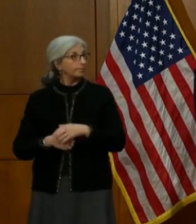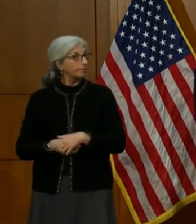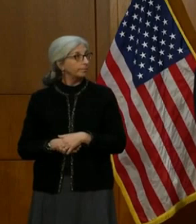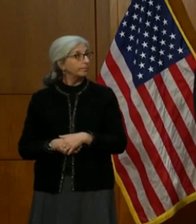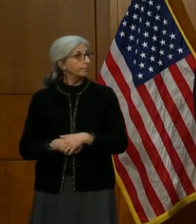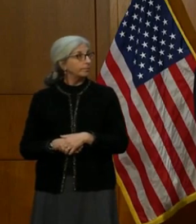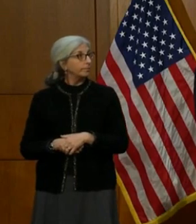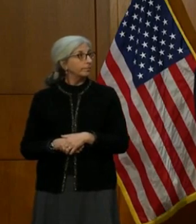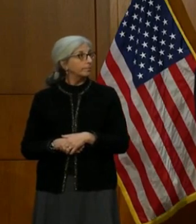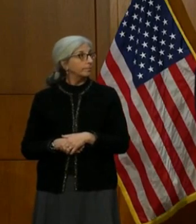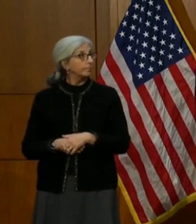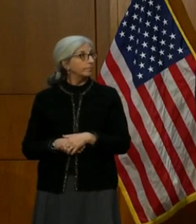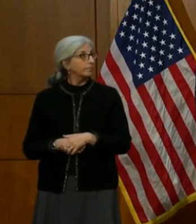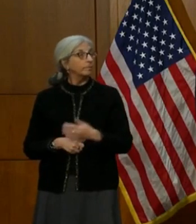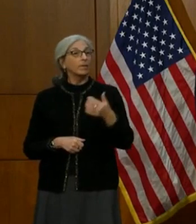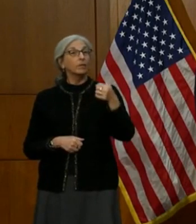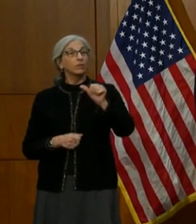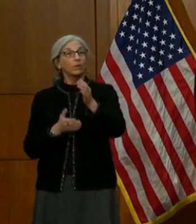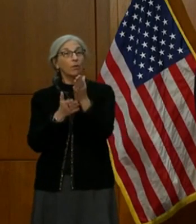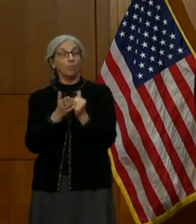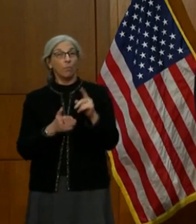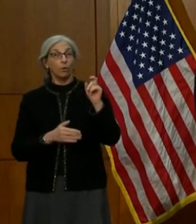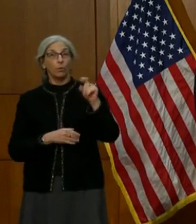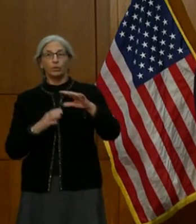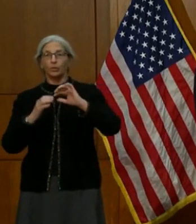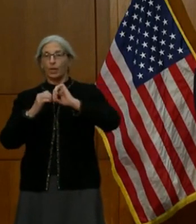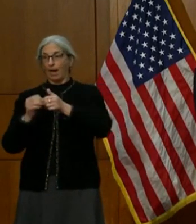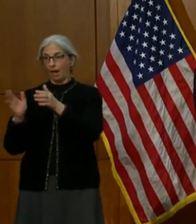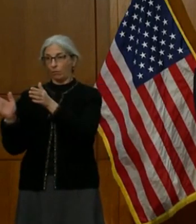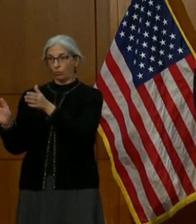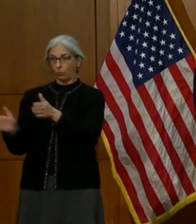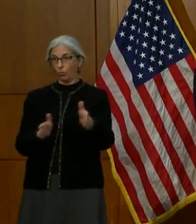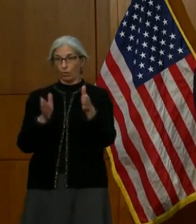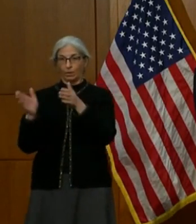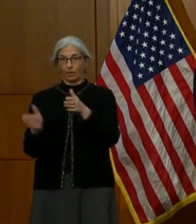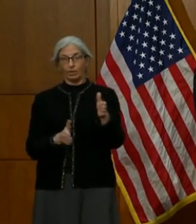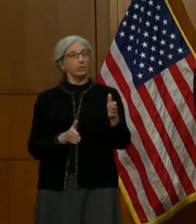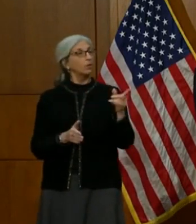Jackie, the other part of your question is how are we going to organize to...